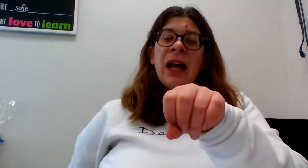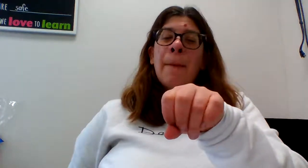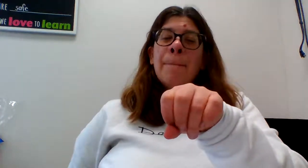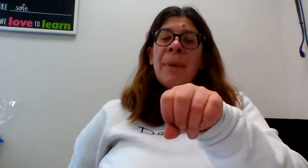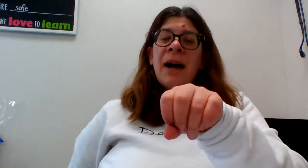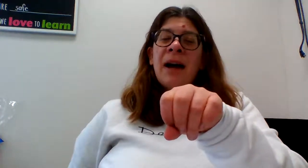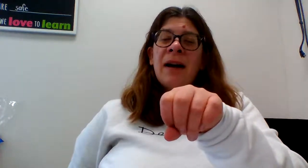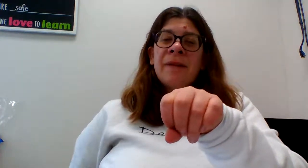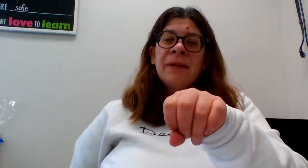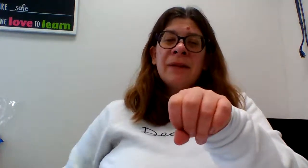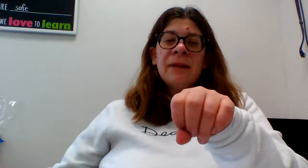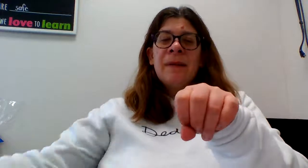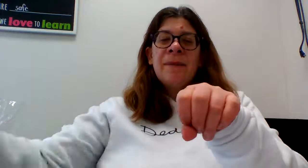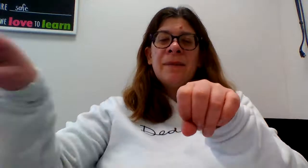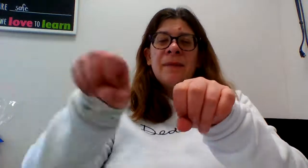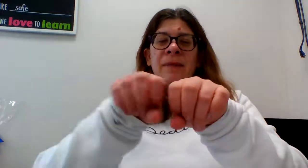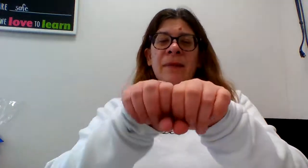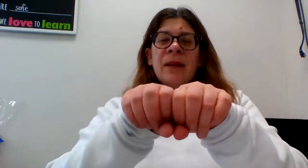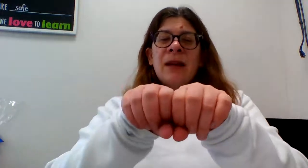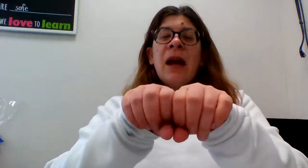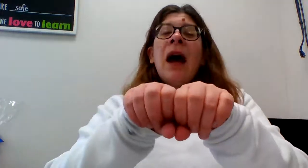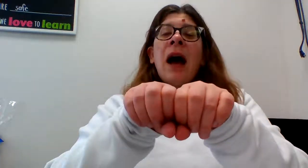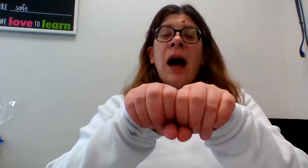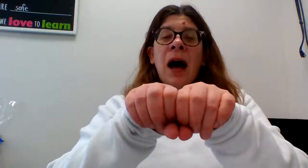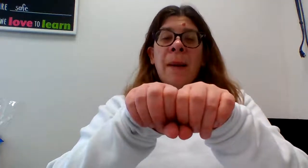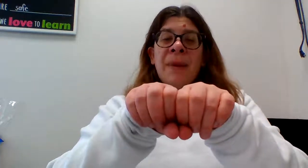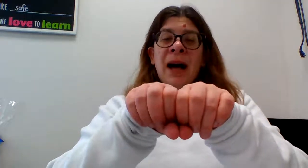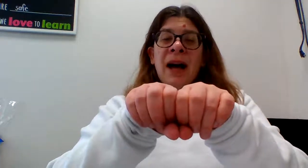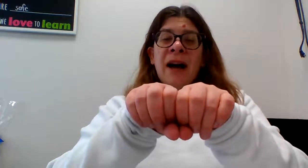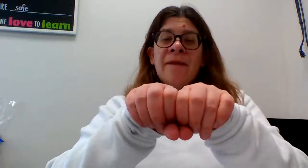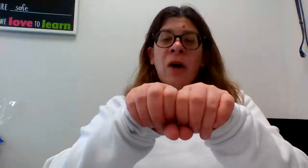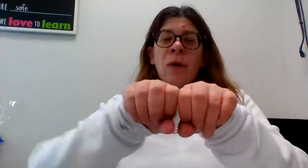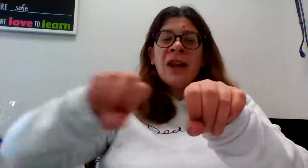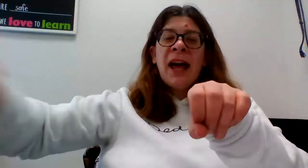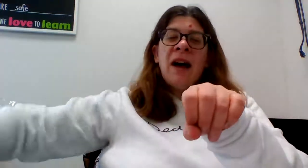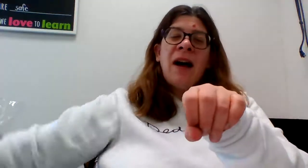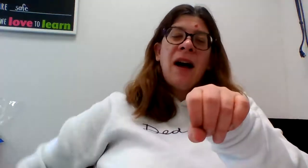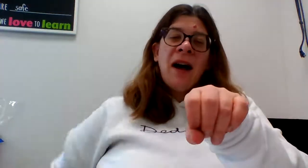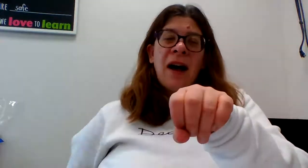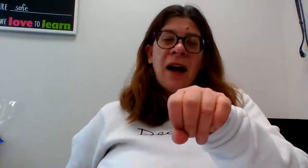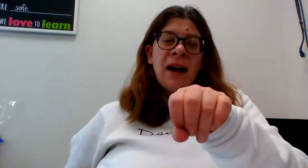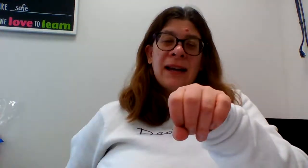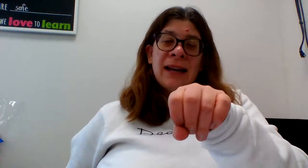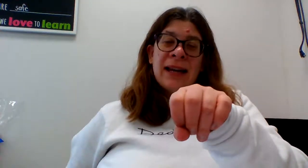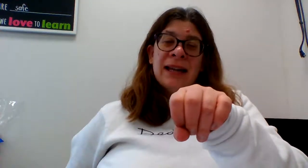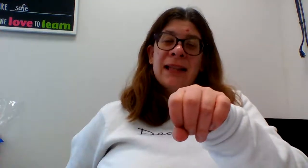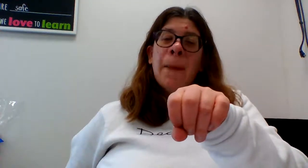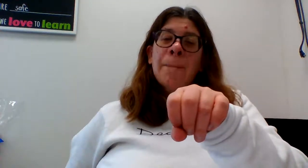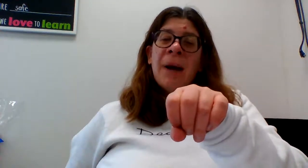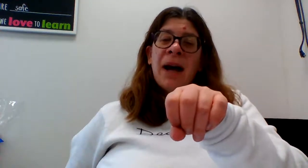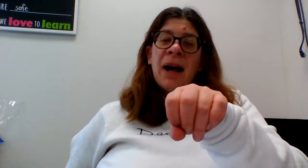above above without uh is above